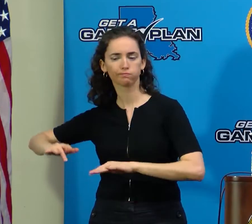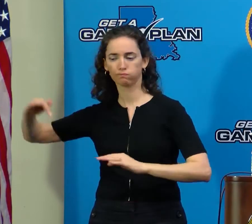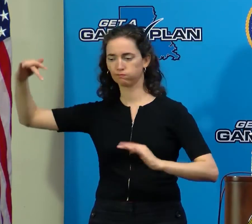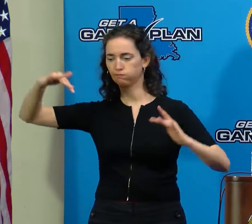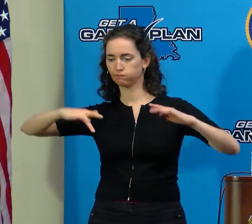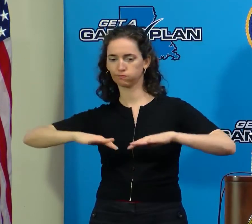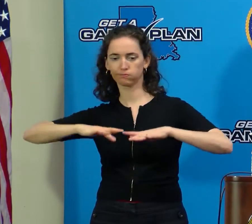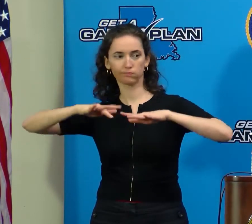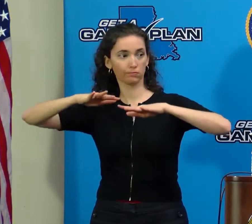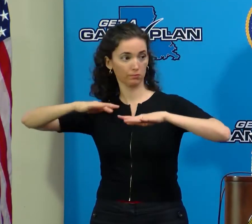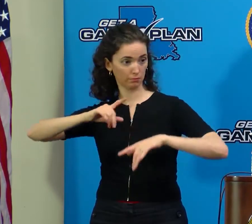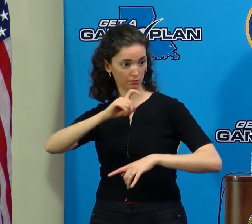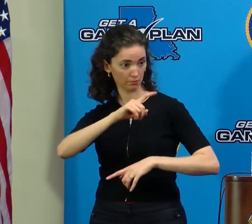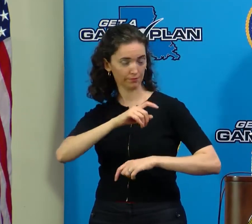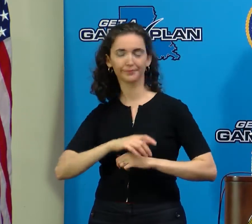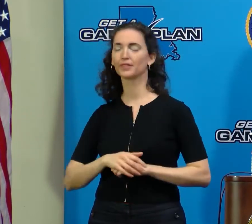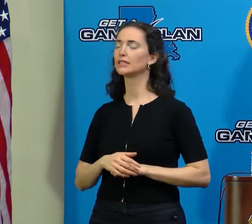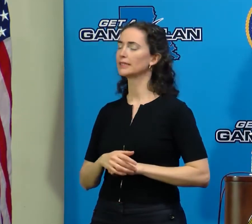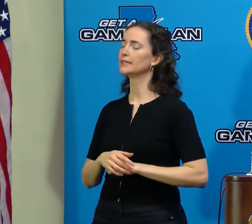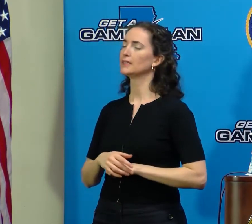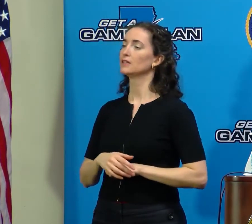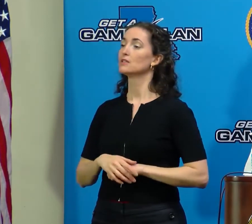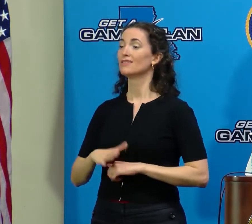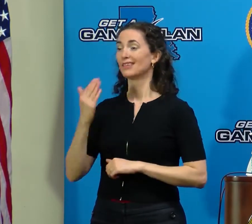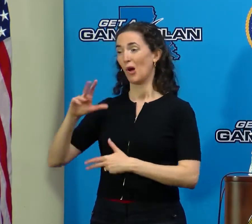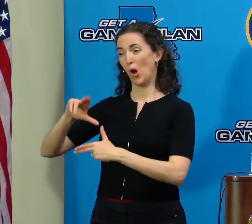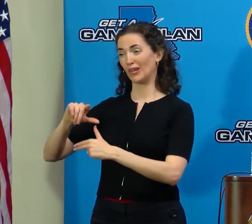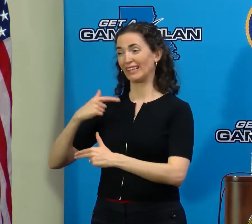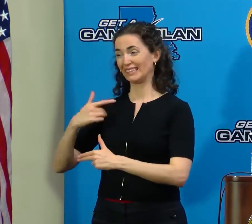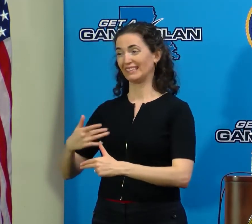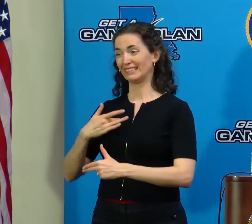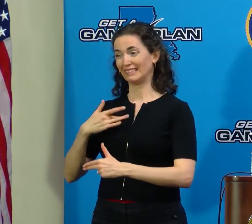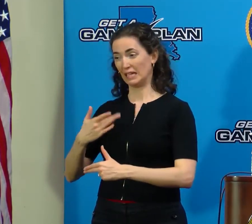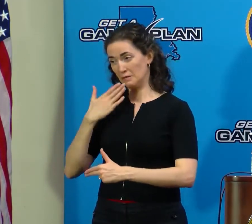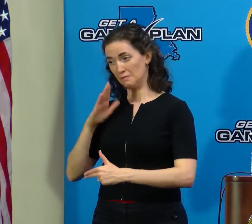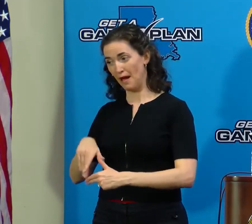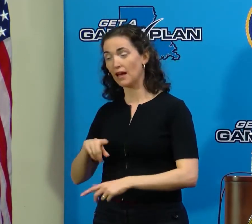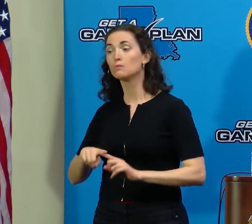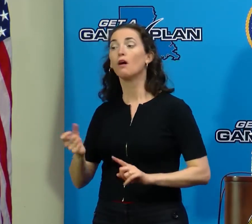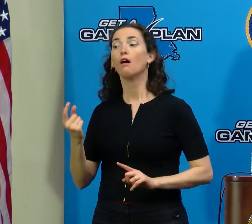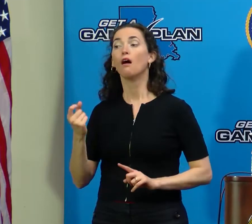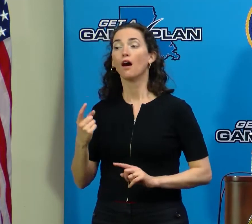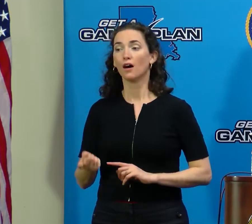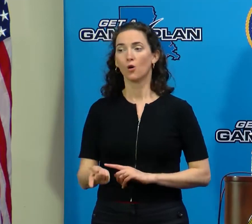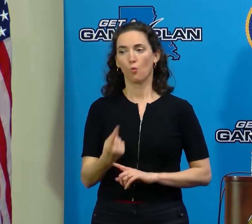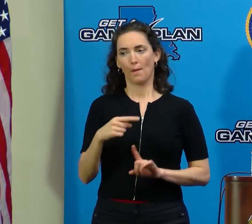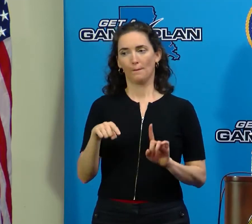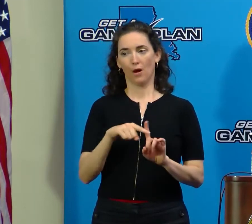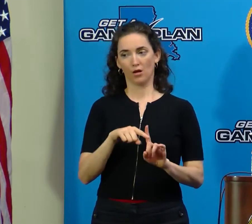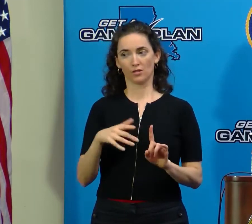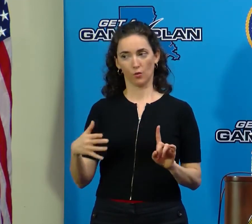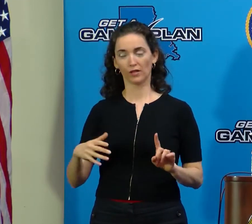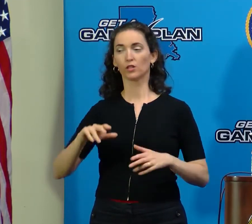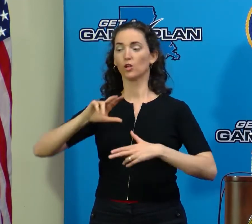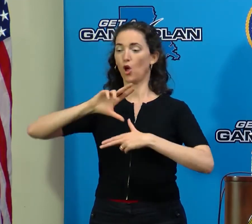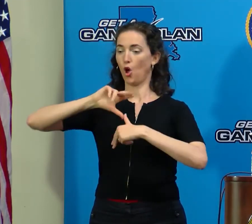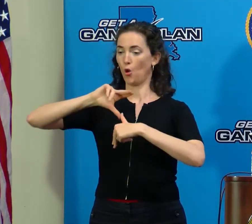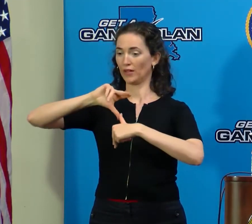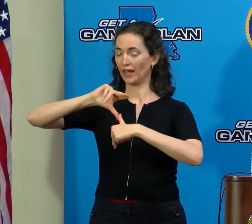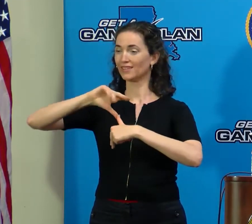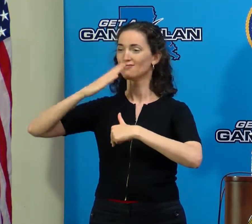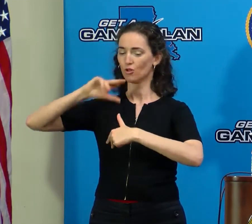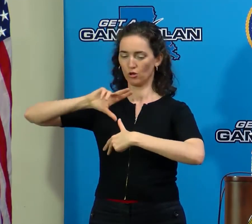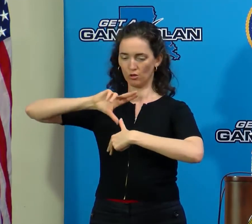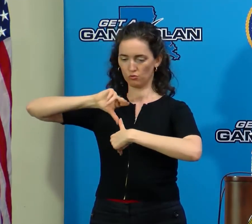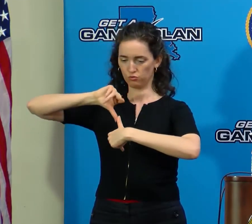a hurricane and there aren't many, is that when the hurricane passes, the wind changes direction and it'll blow the water out, just like it blew